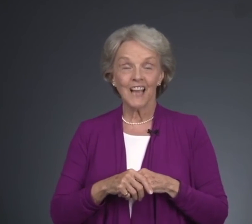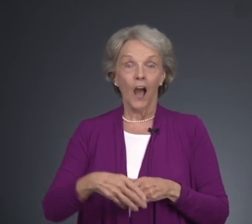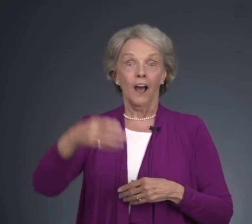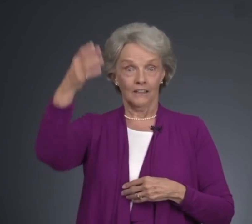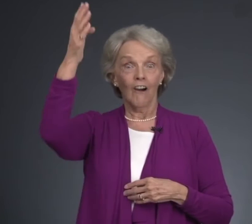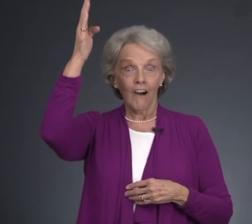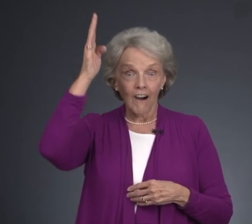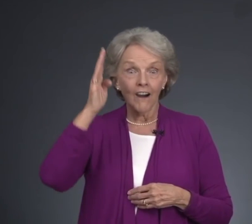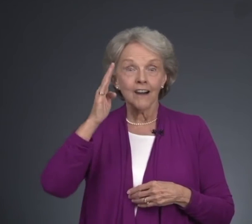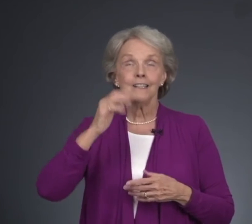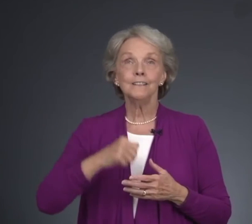God.